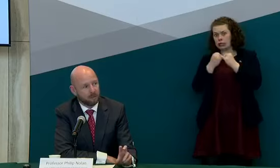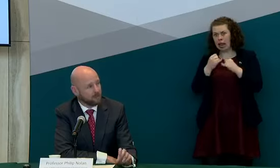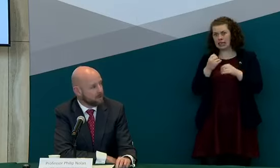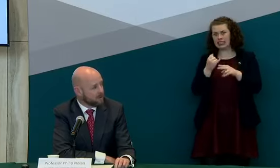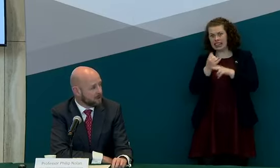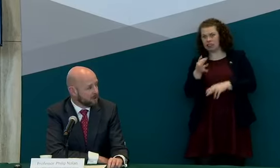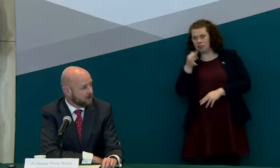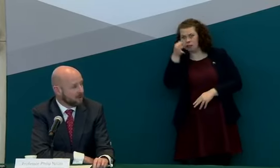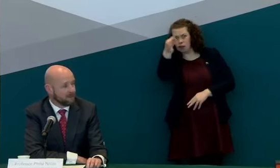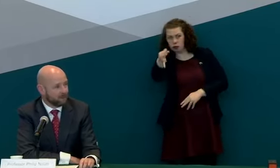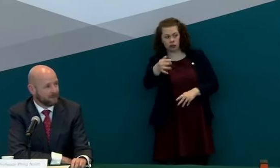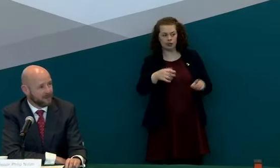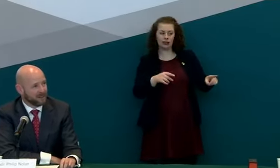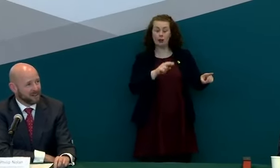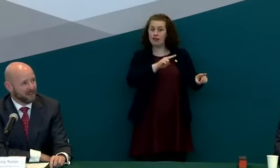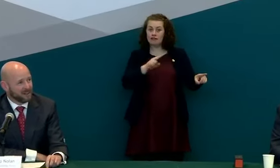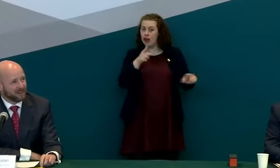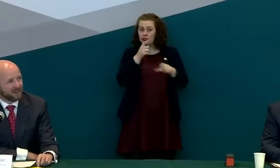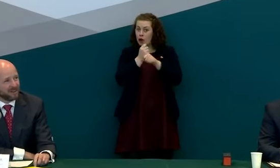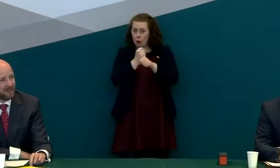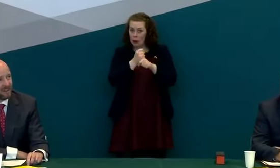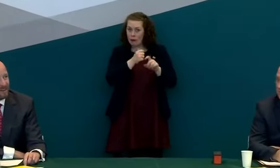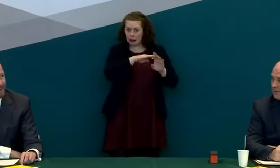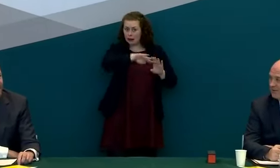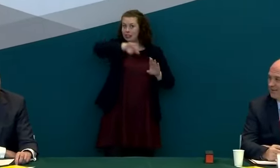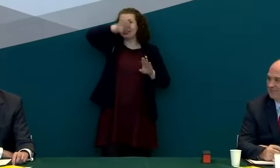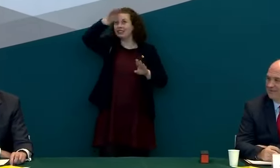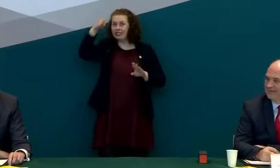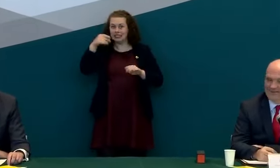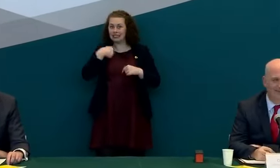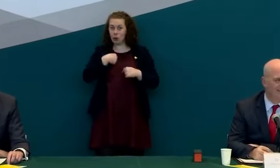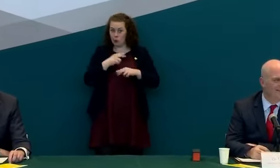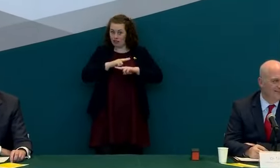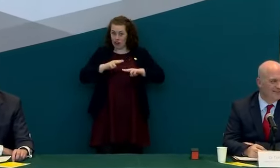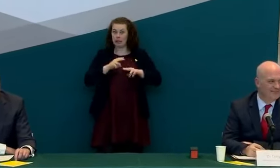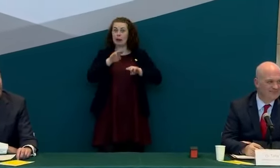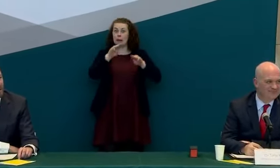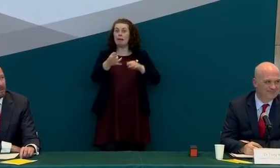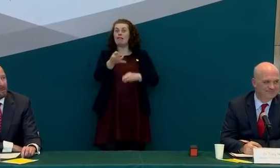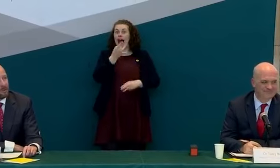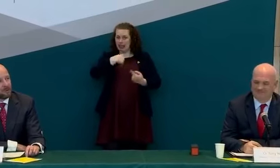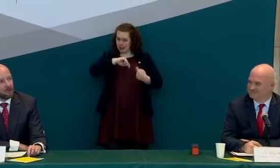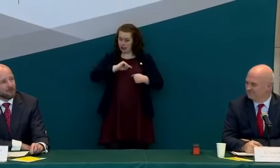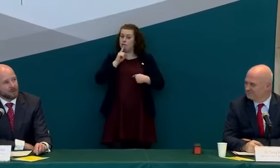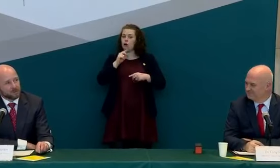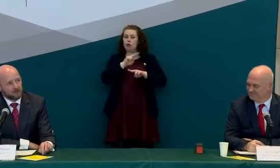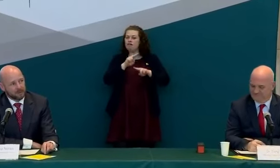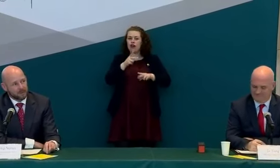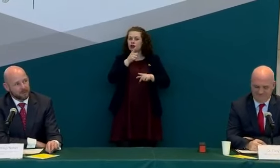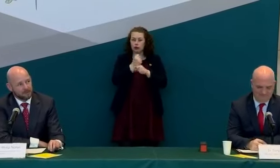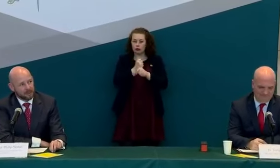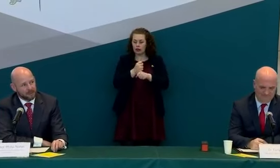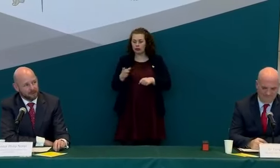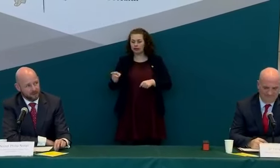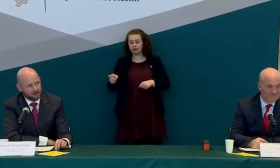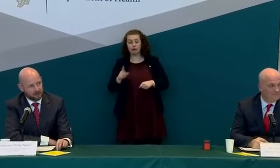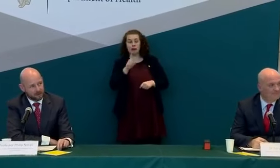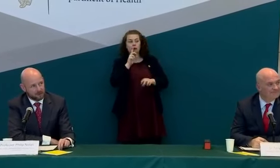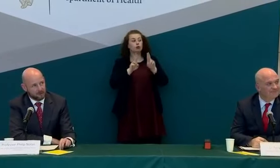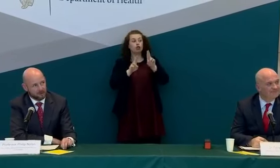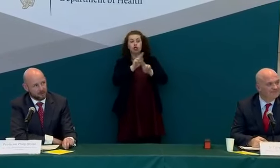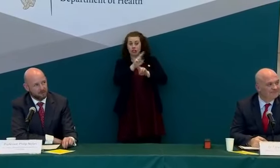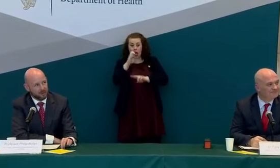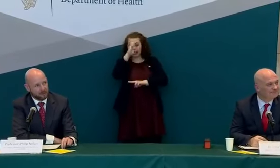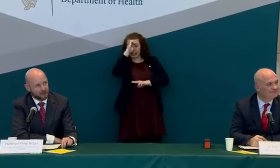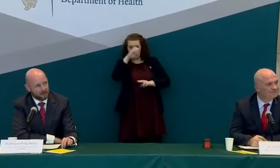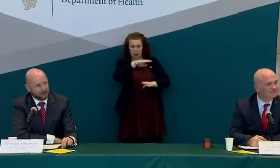we haven't spoken about a surge we've been asked about it yeah we have i know that i know that but people have spoken about it yeah we we we shouldn't be expecting a surge